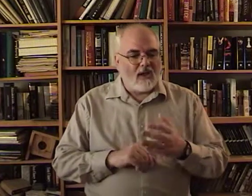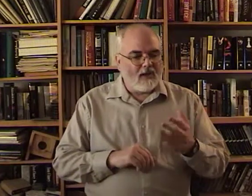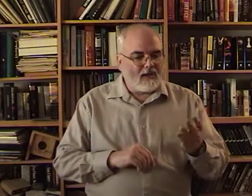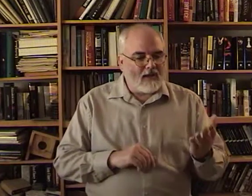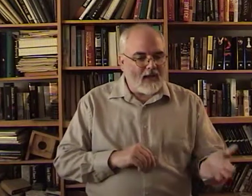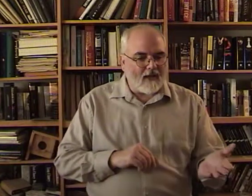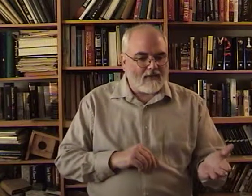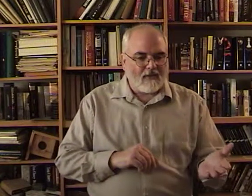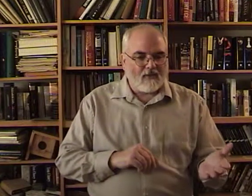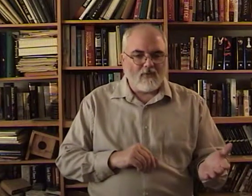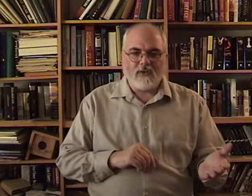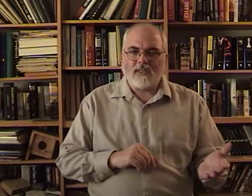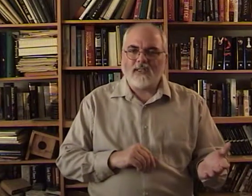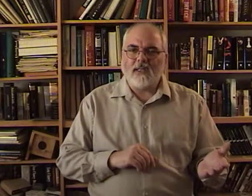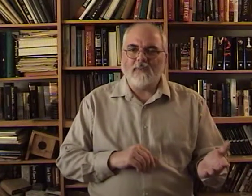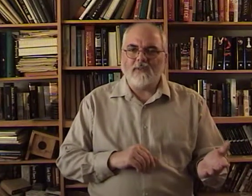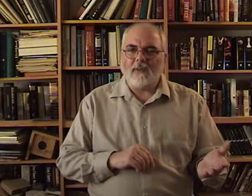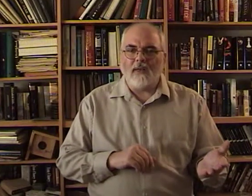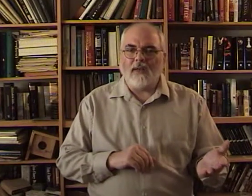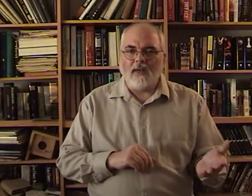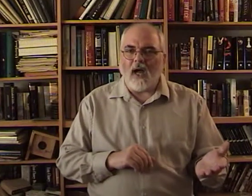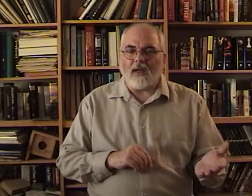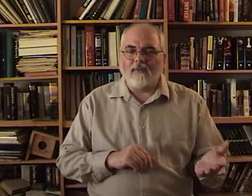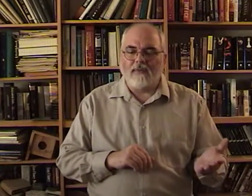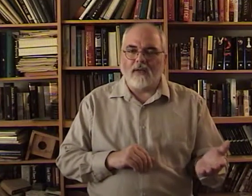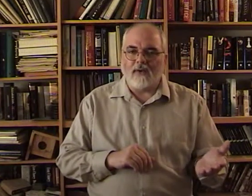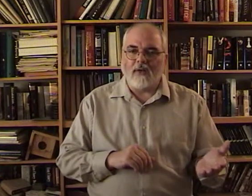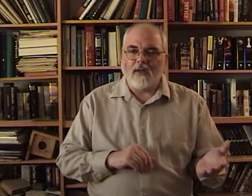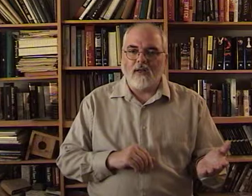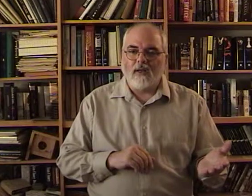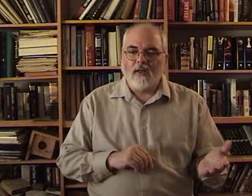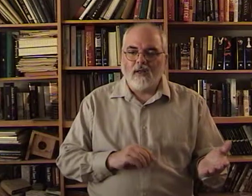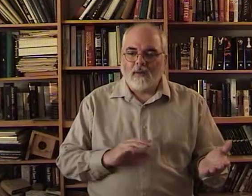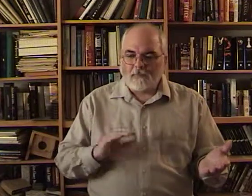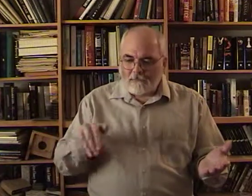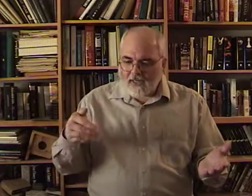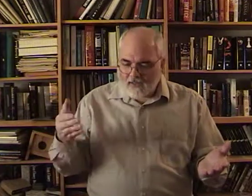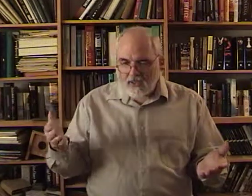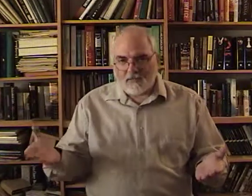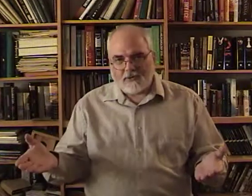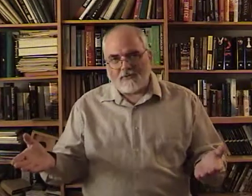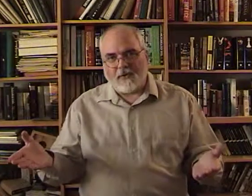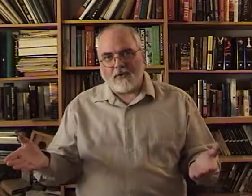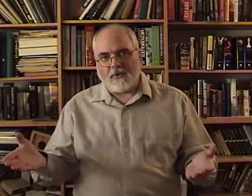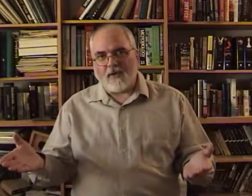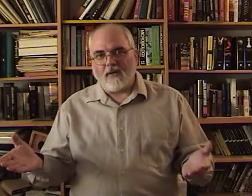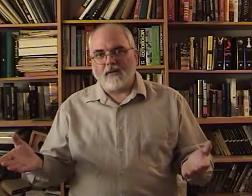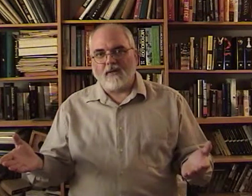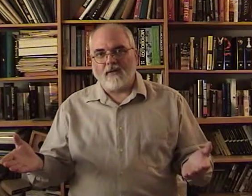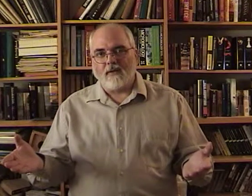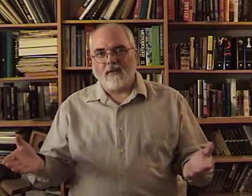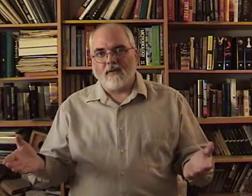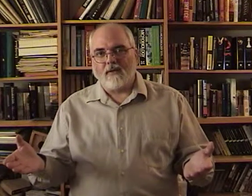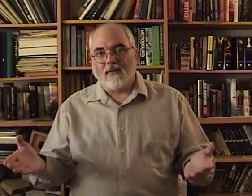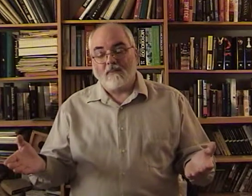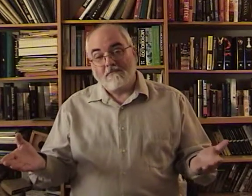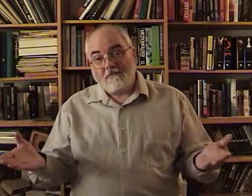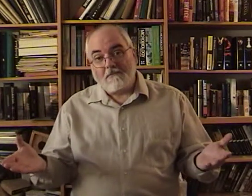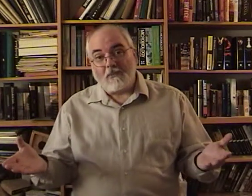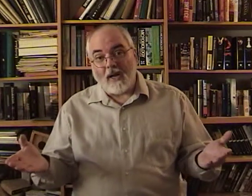Death. Which seems to be not victory. Becomes victory. Right?